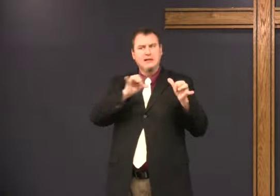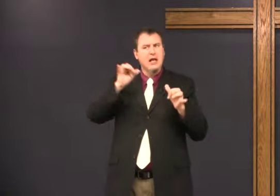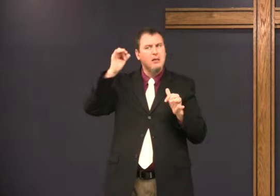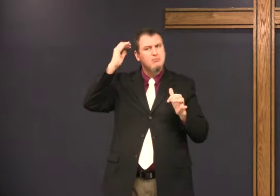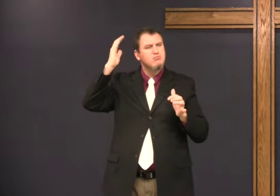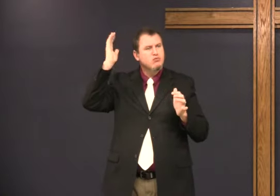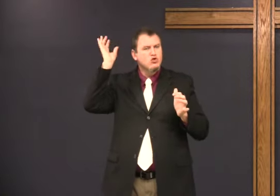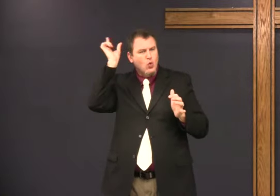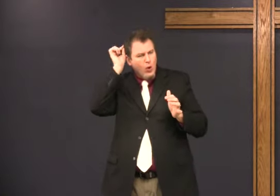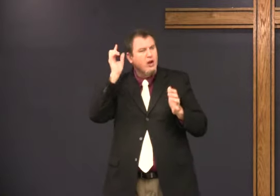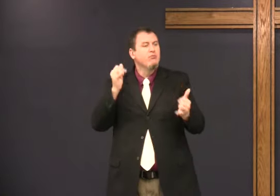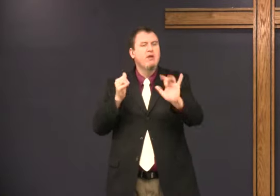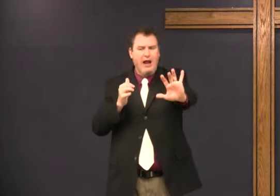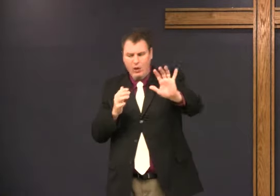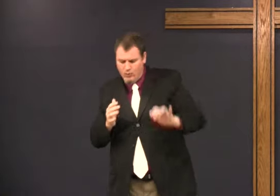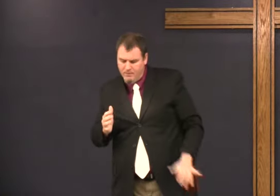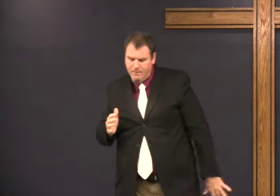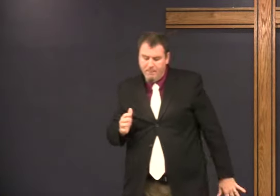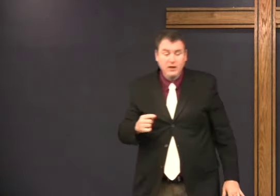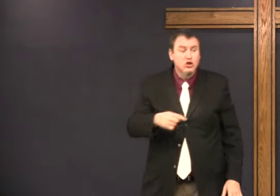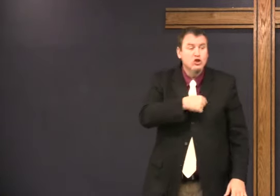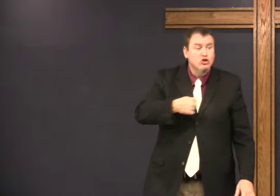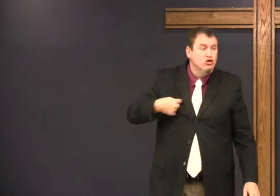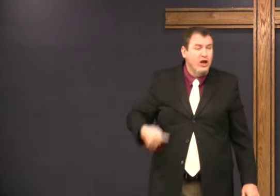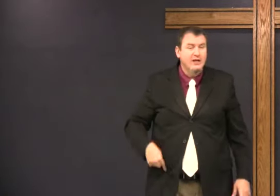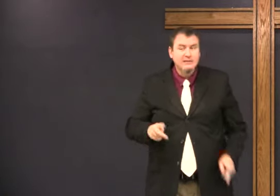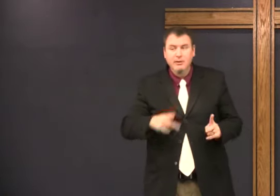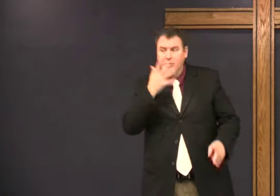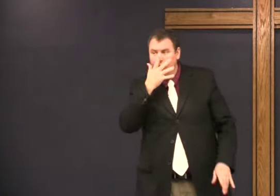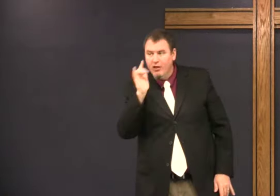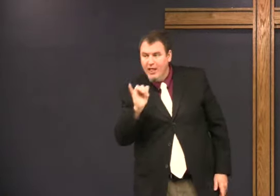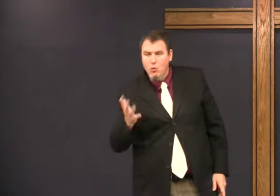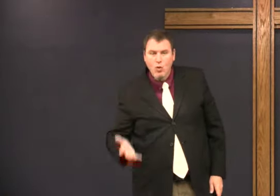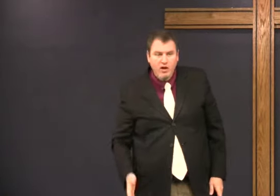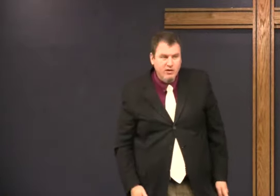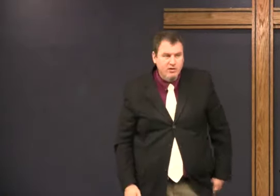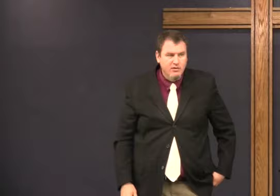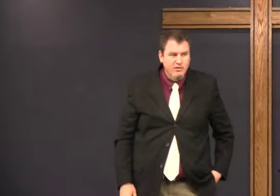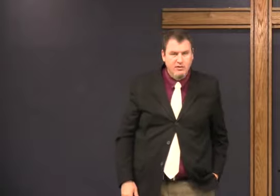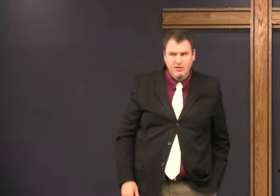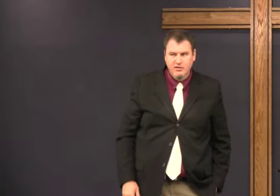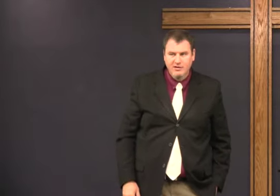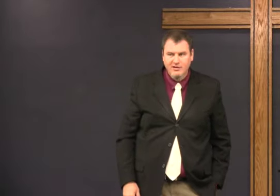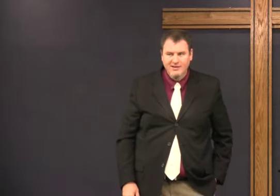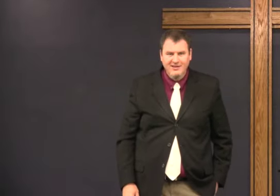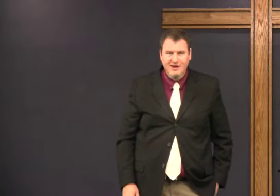They have a very similar little hair, but the Chinese people are white.